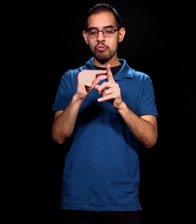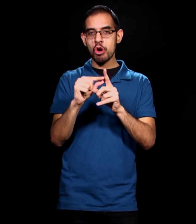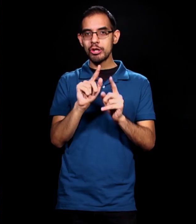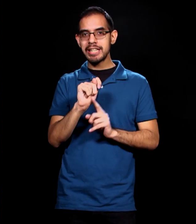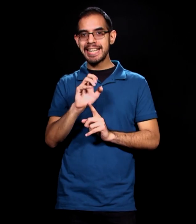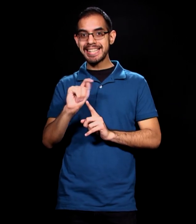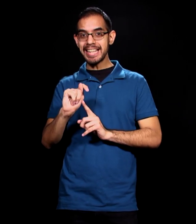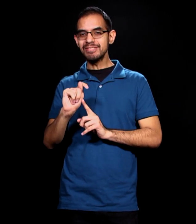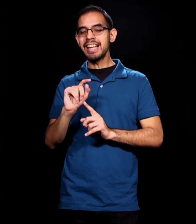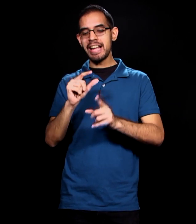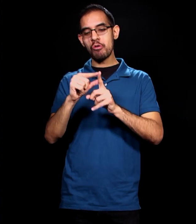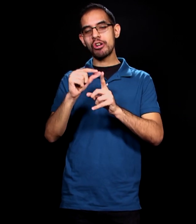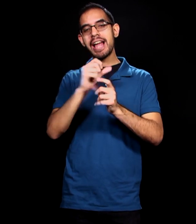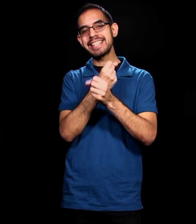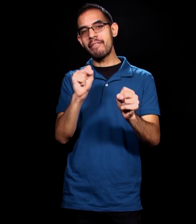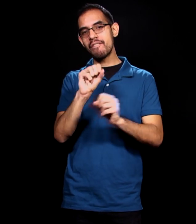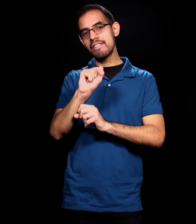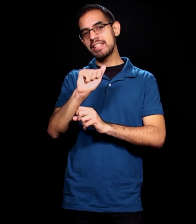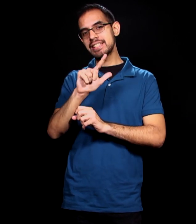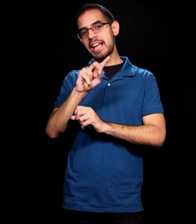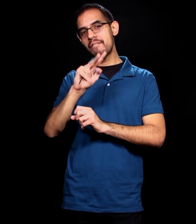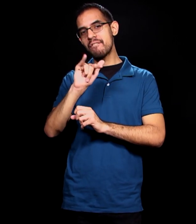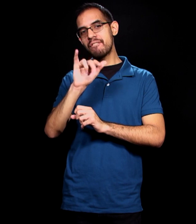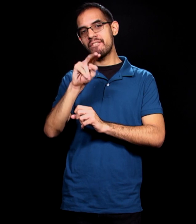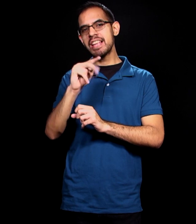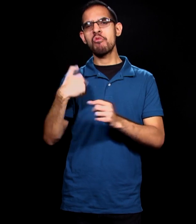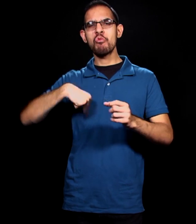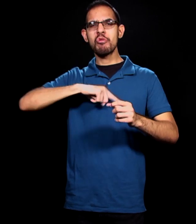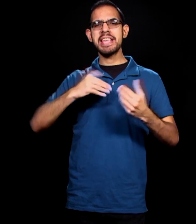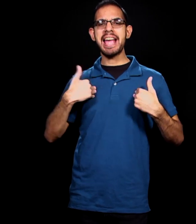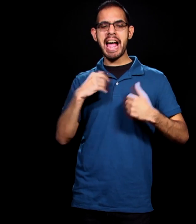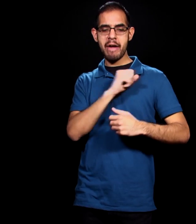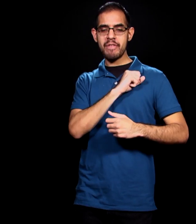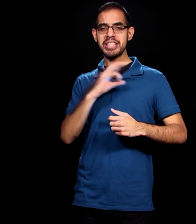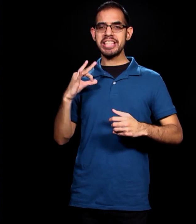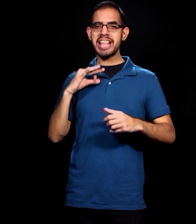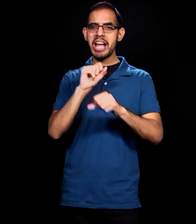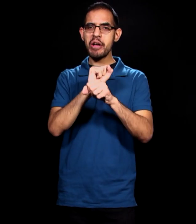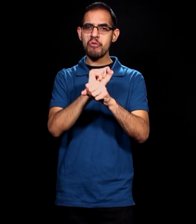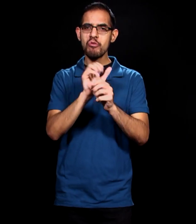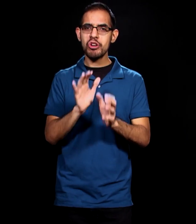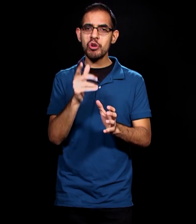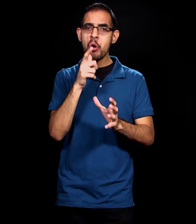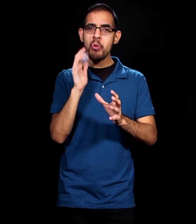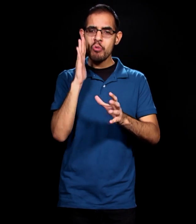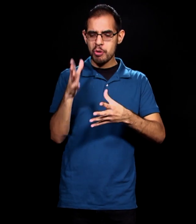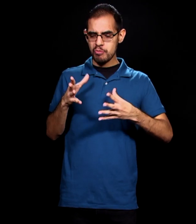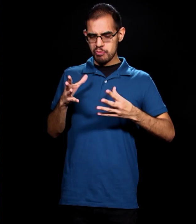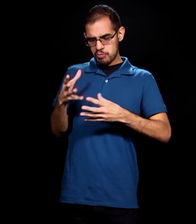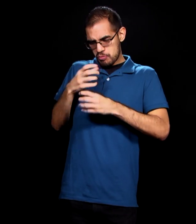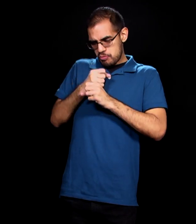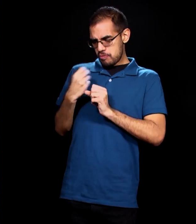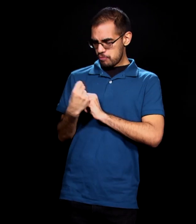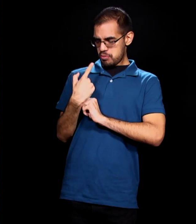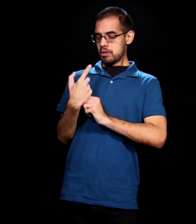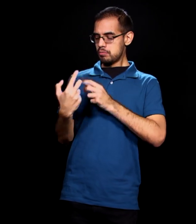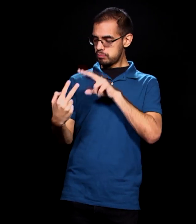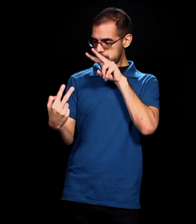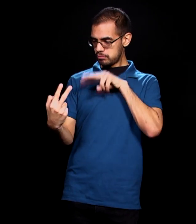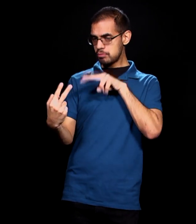We want to celebrate with you. We have staff that are going to receive that text message. We're going to respond to you. We're going to reach out to you. We may mail